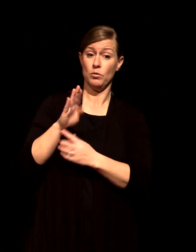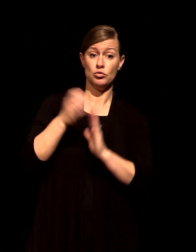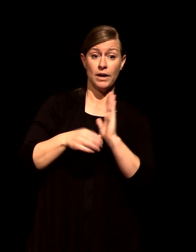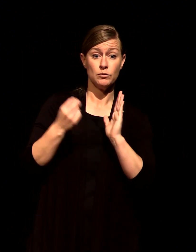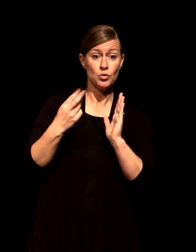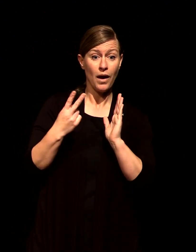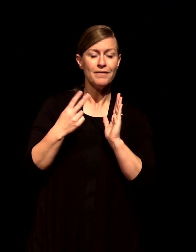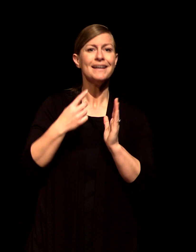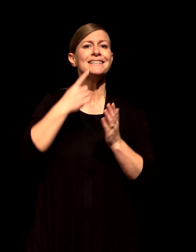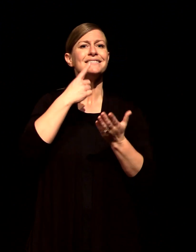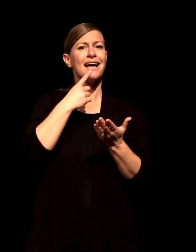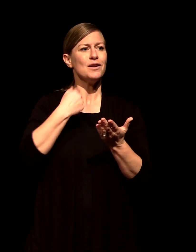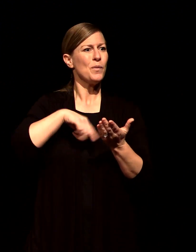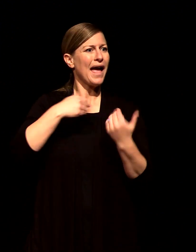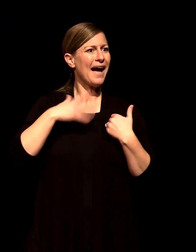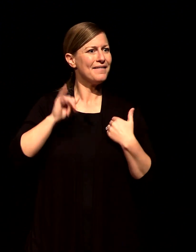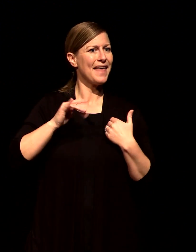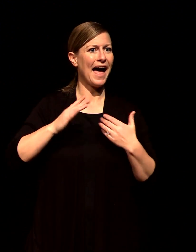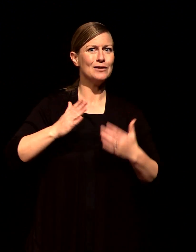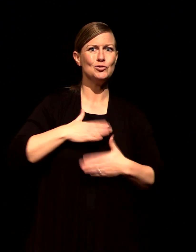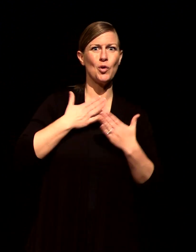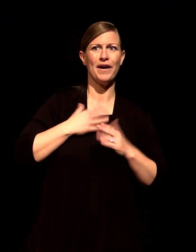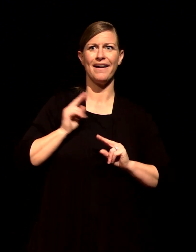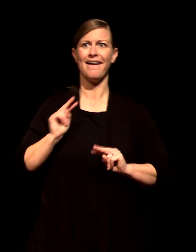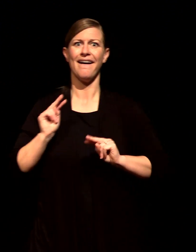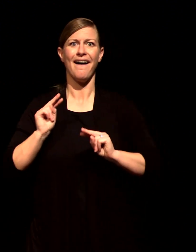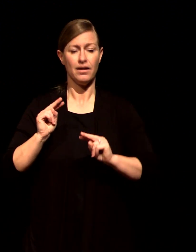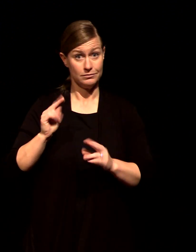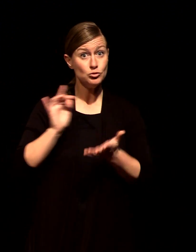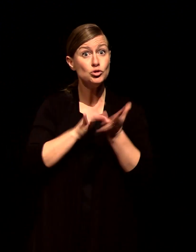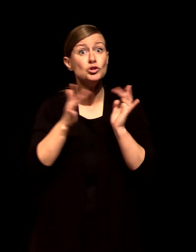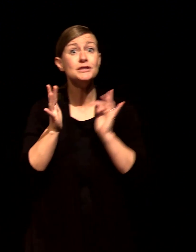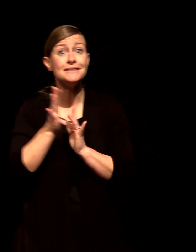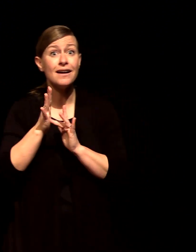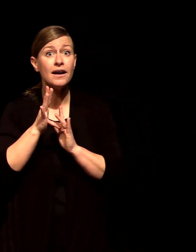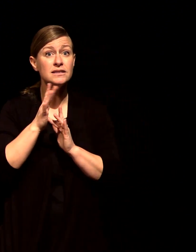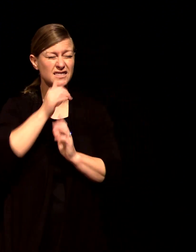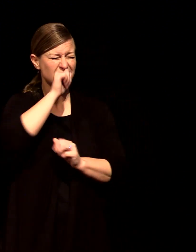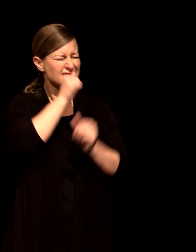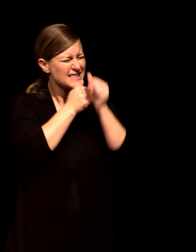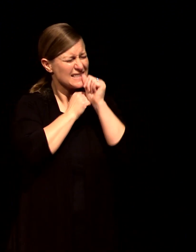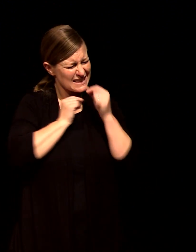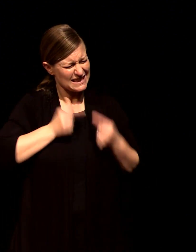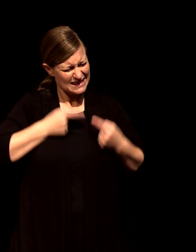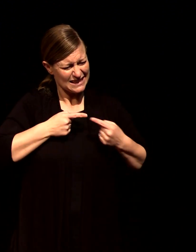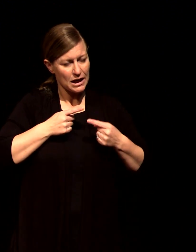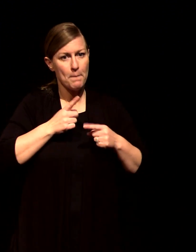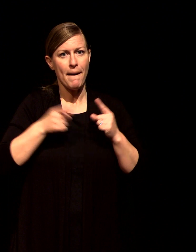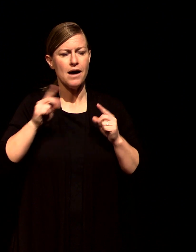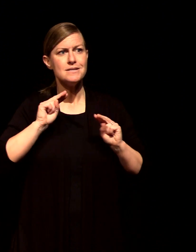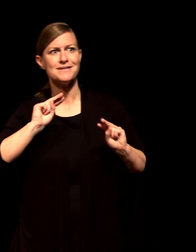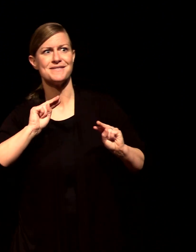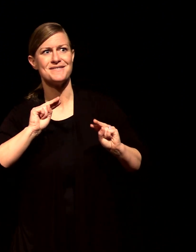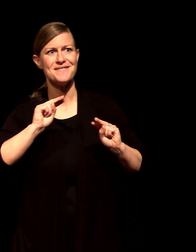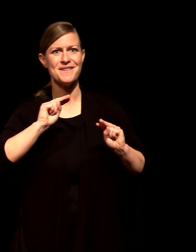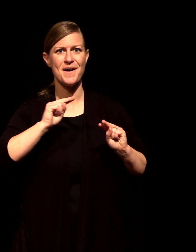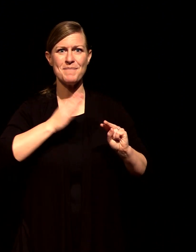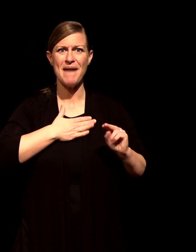of seeing his people made invincibly clean that sent Jesus through